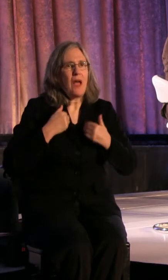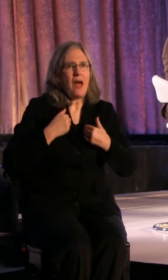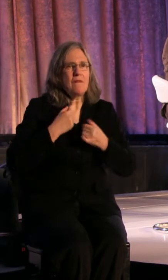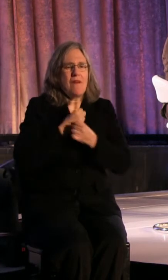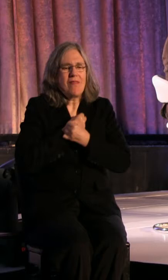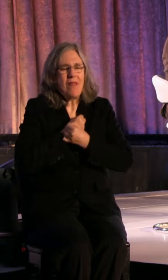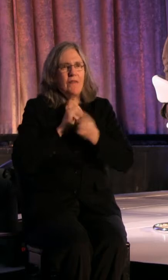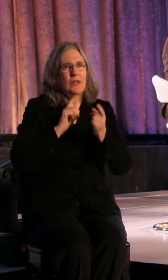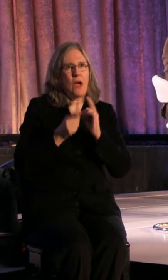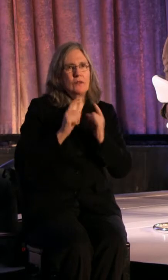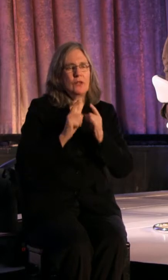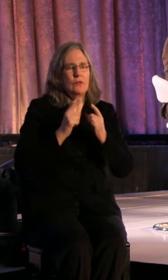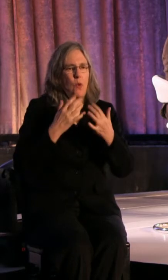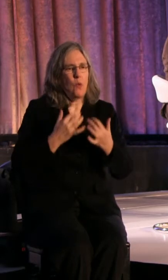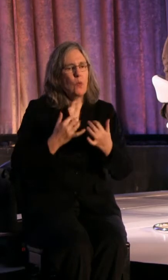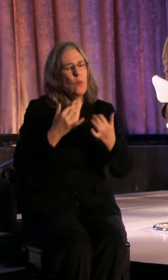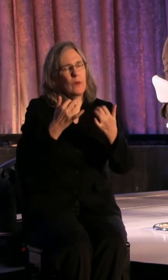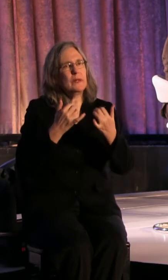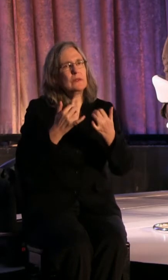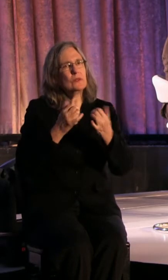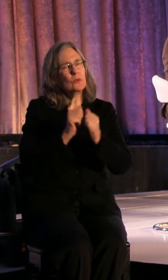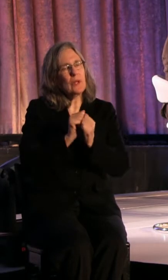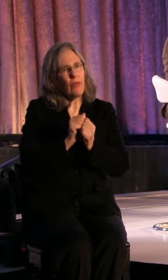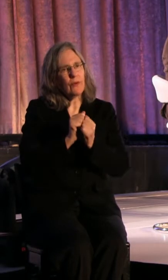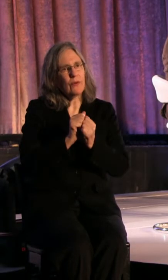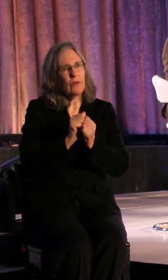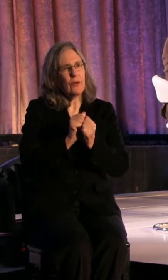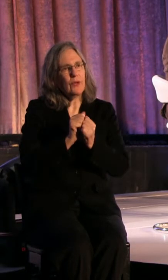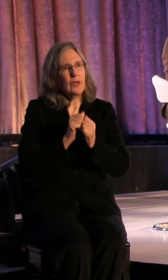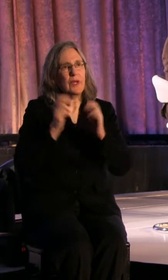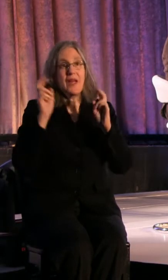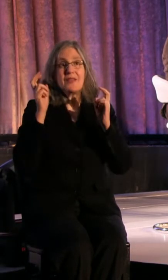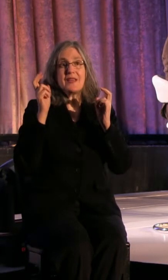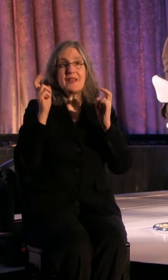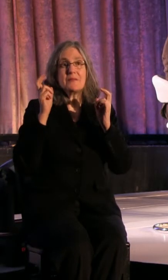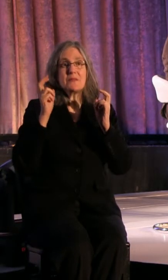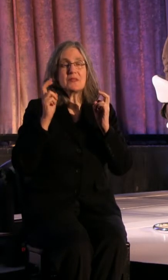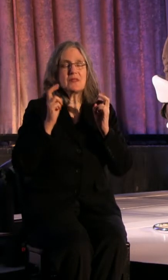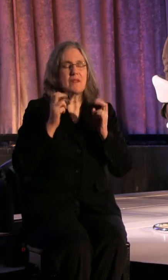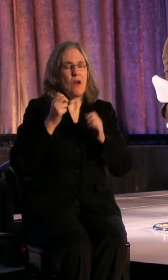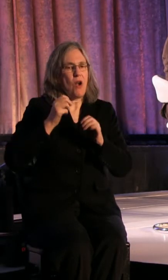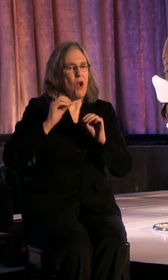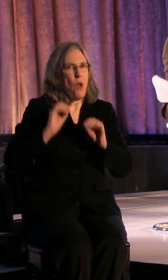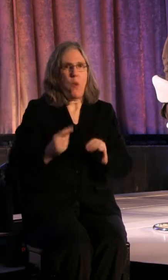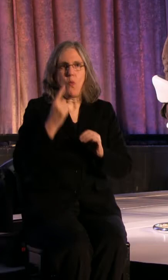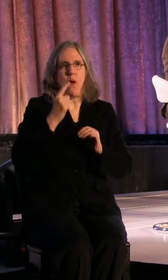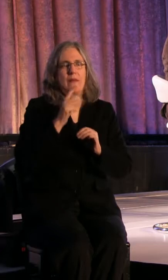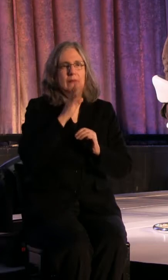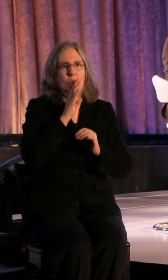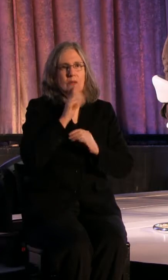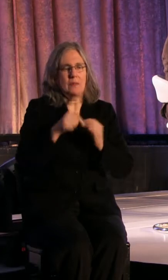about themes that are not being talked about. So, it's the love in the room.